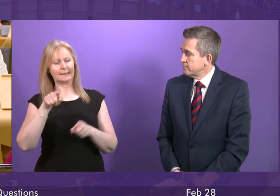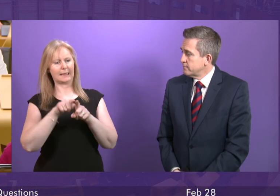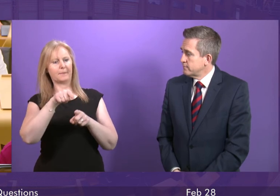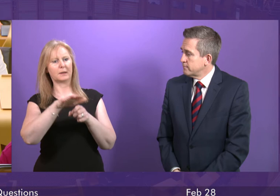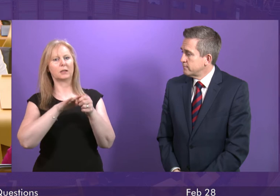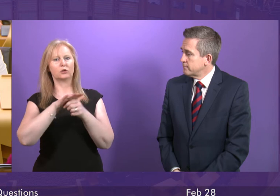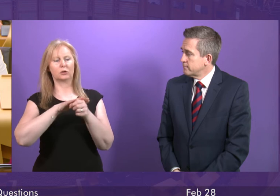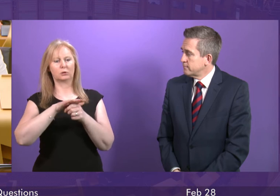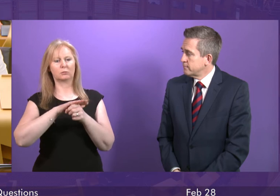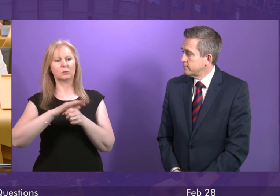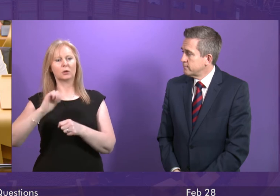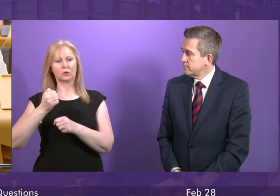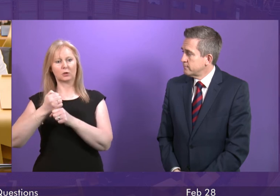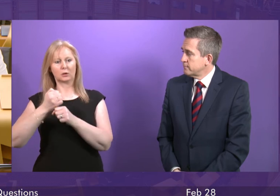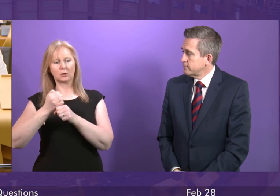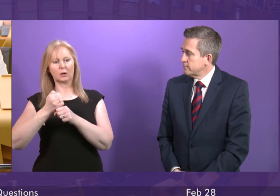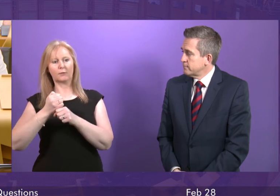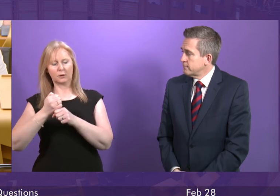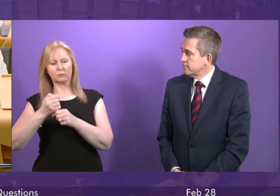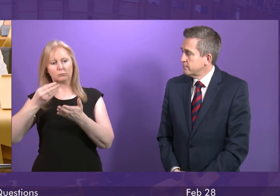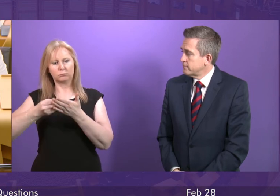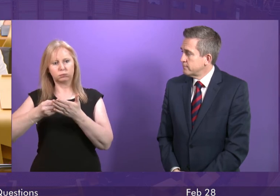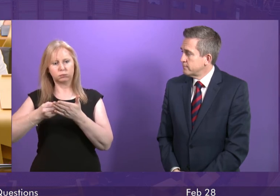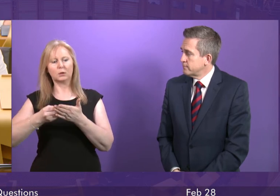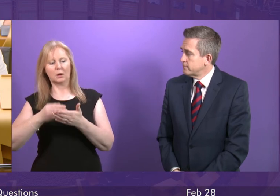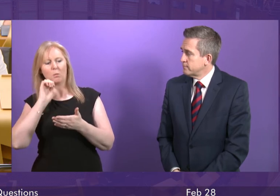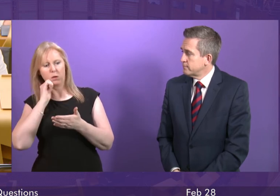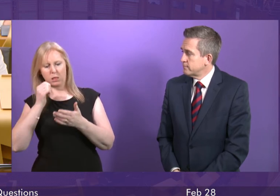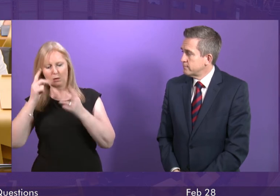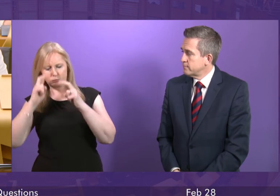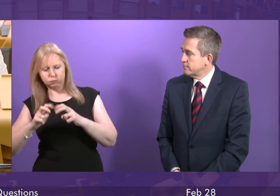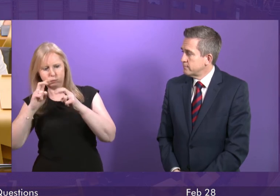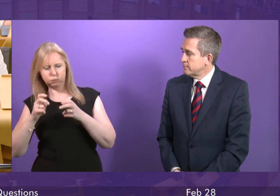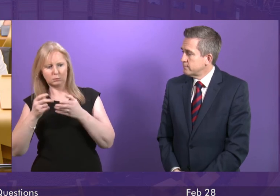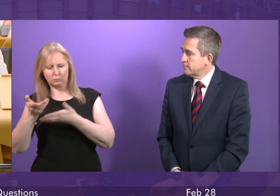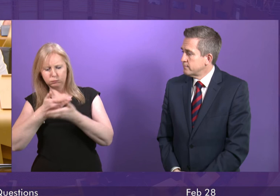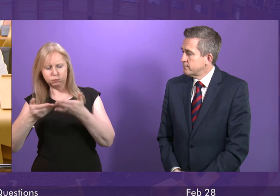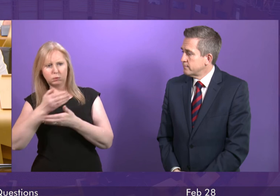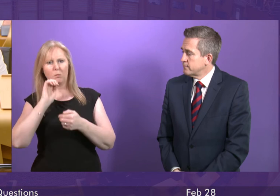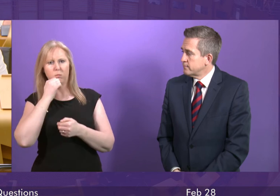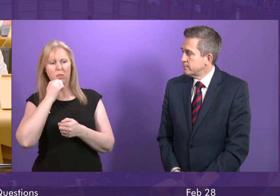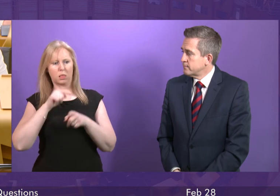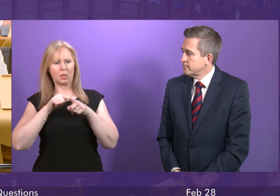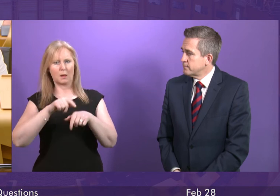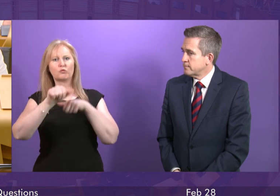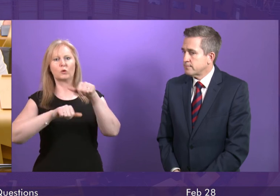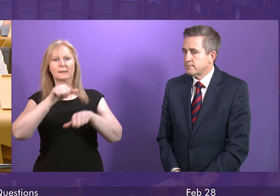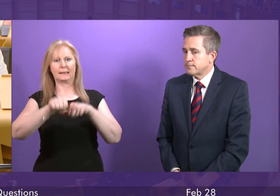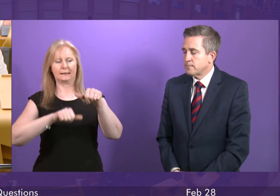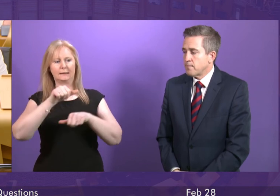The Scottish Government's Capital Investment Group is tasked with doing that, and that is the process that is in accordance with capital projects of this